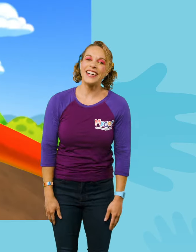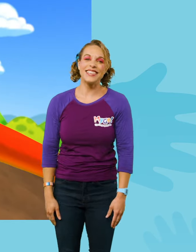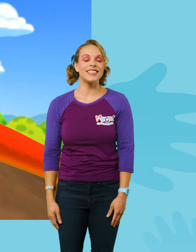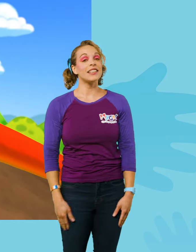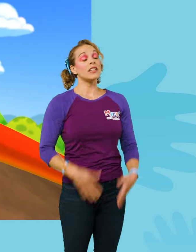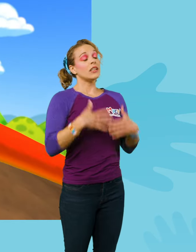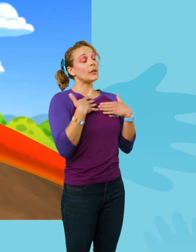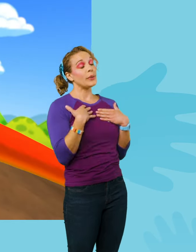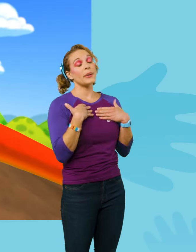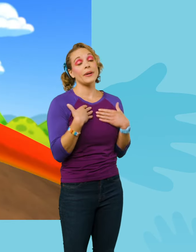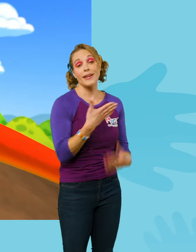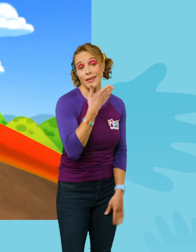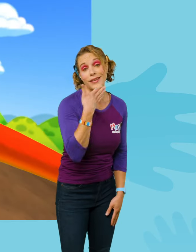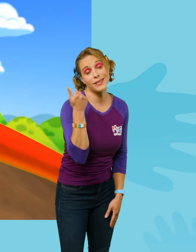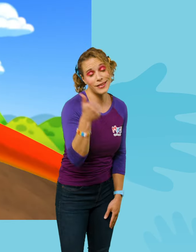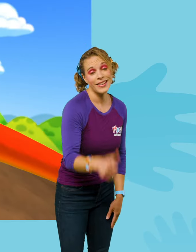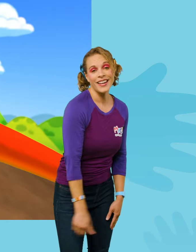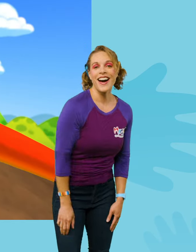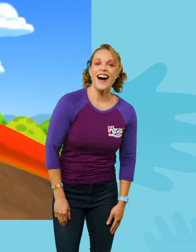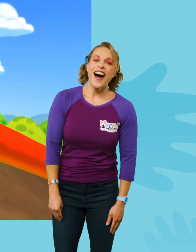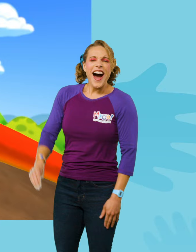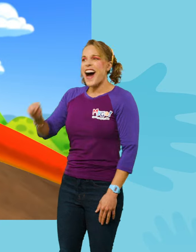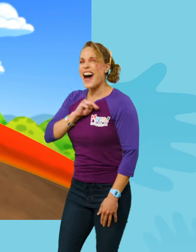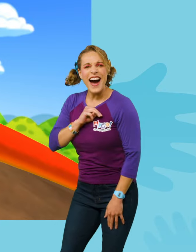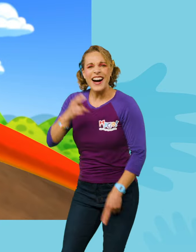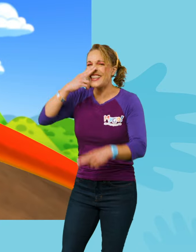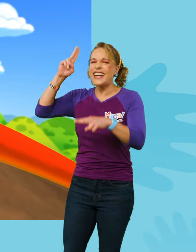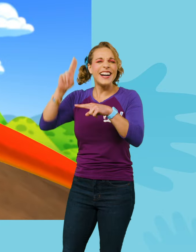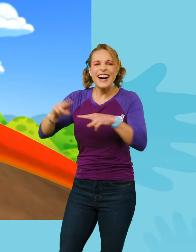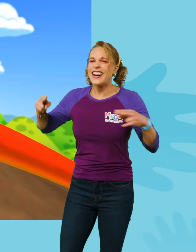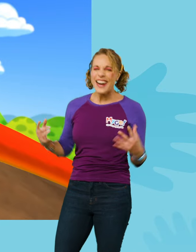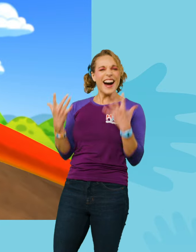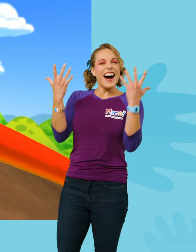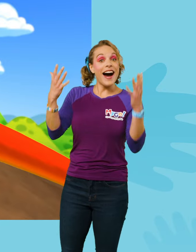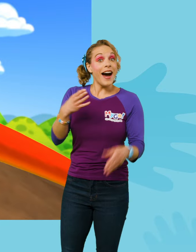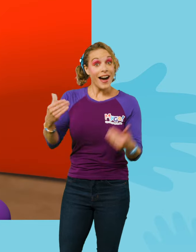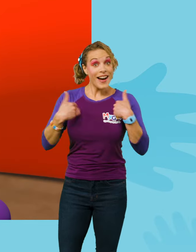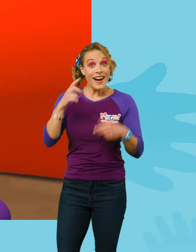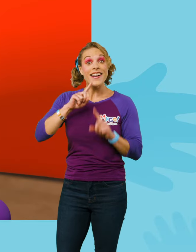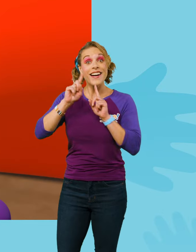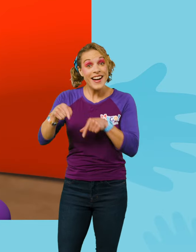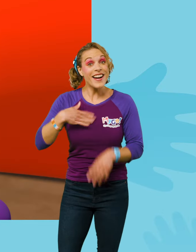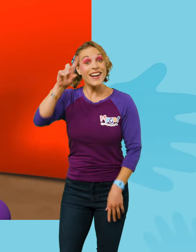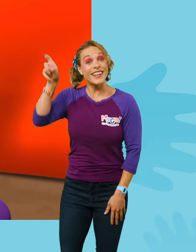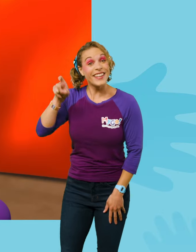Ah, much better. Maggie, what a blast! And I got the answer to my